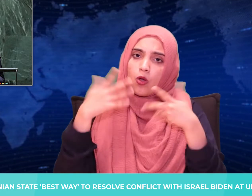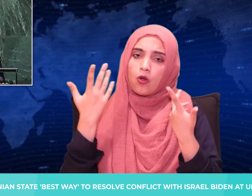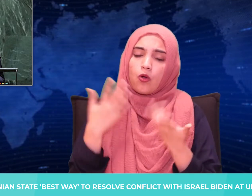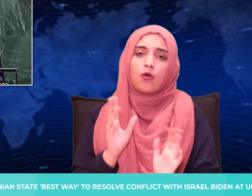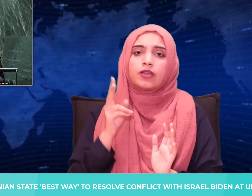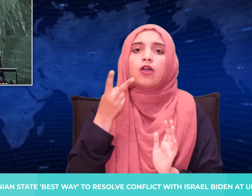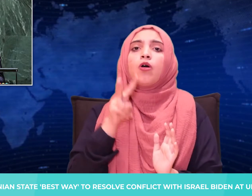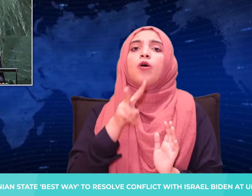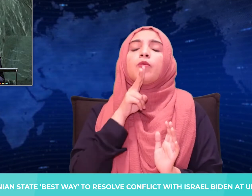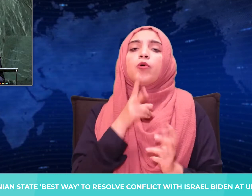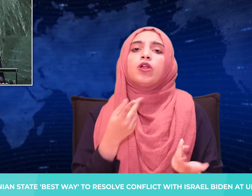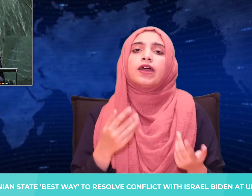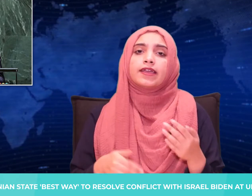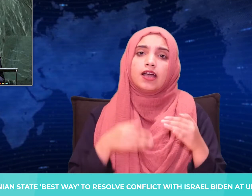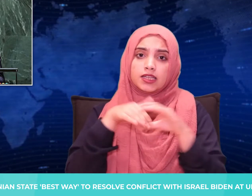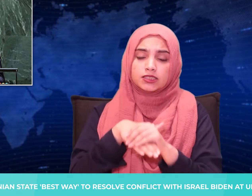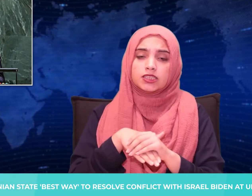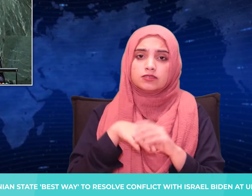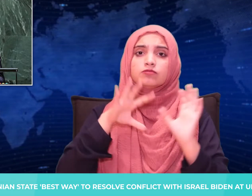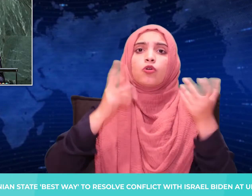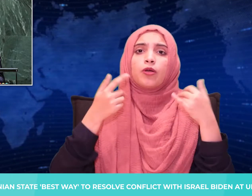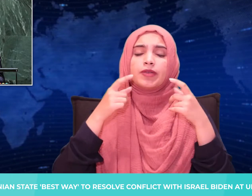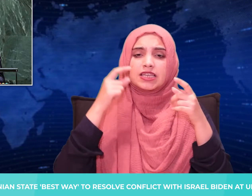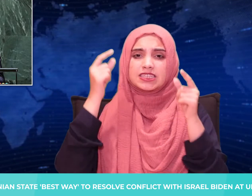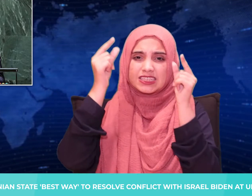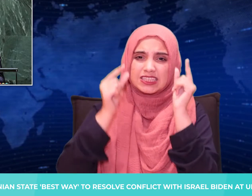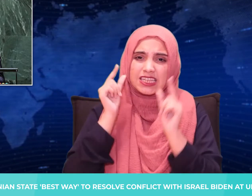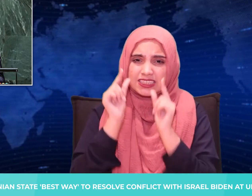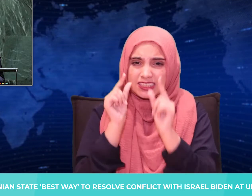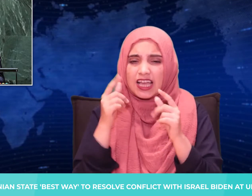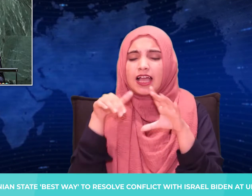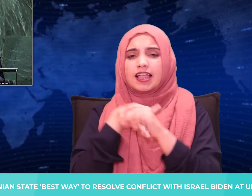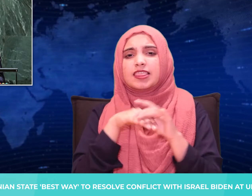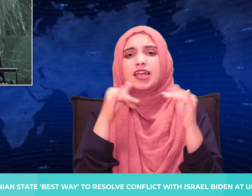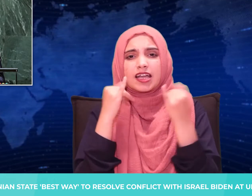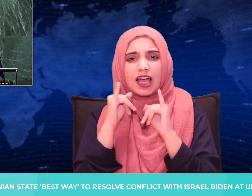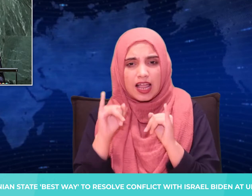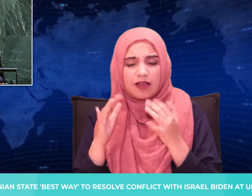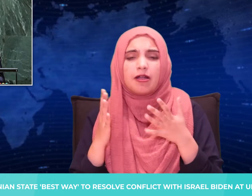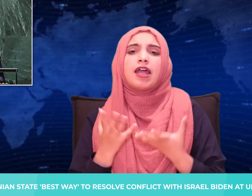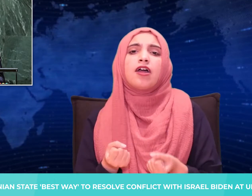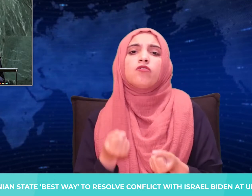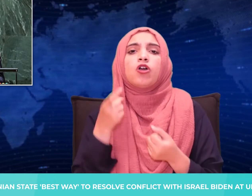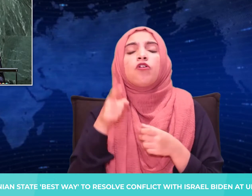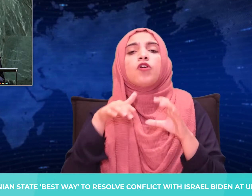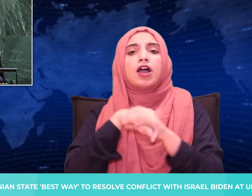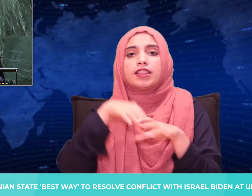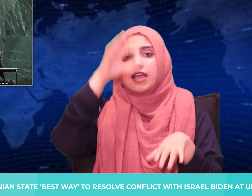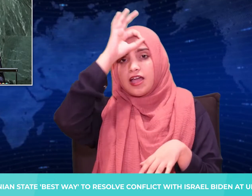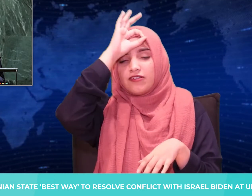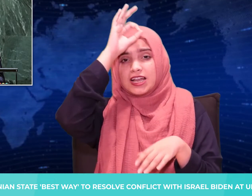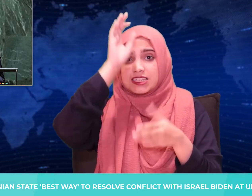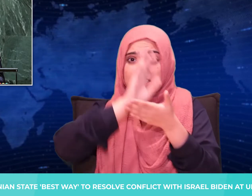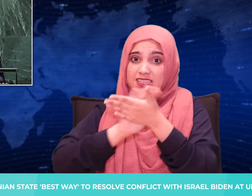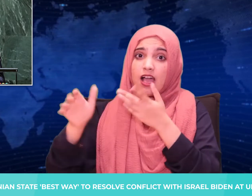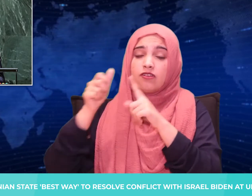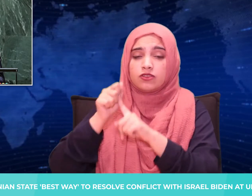Biden came to the United Nations facing criticism at home and abroad for a hasty U.S. withdrawal